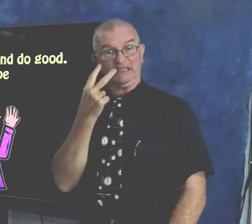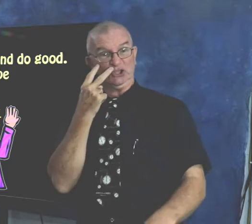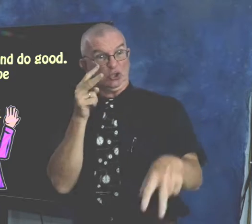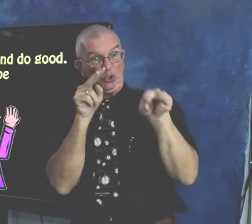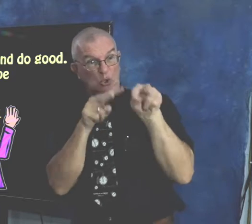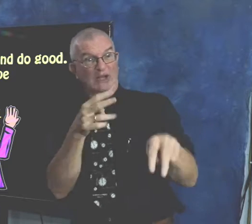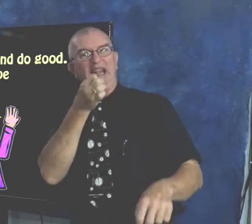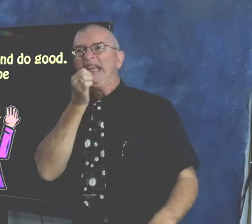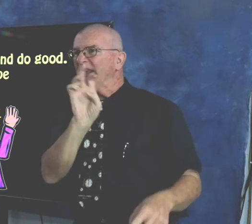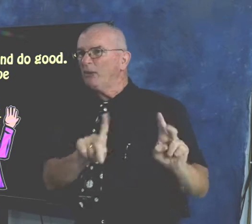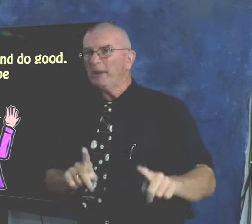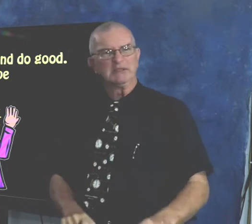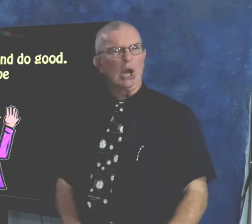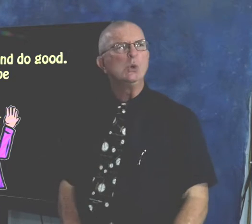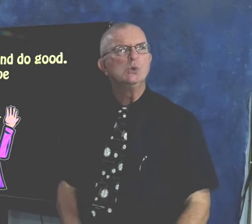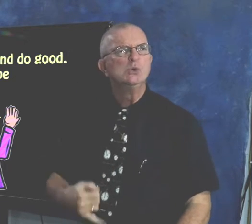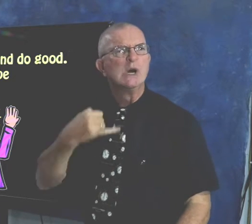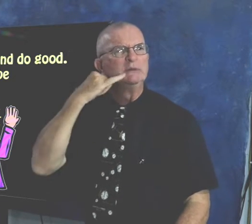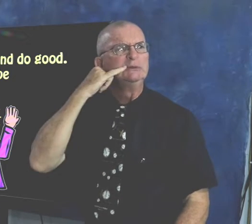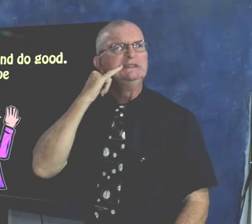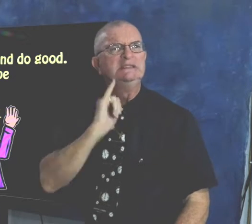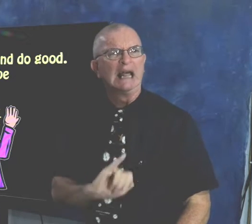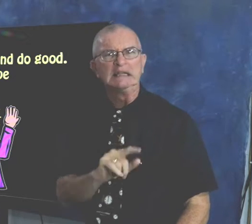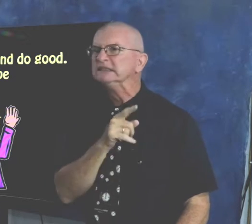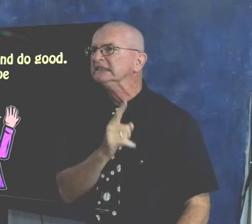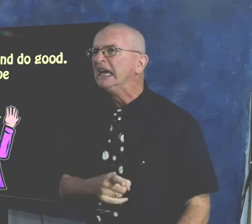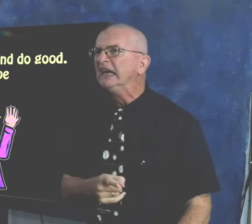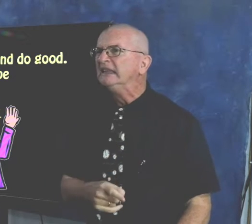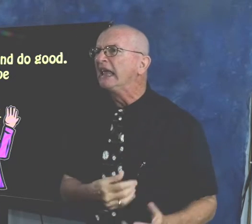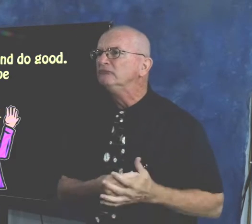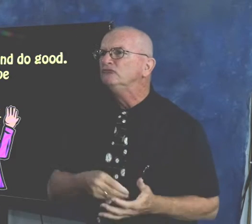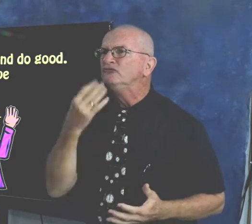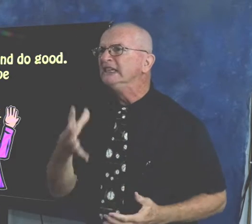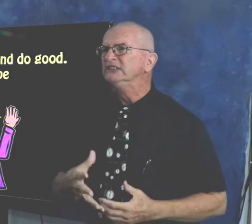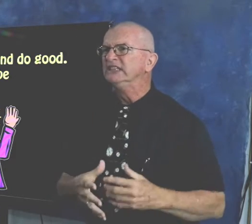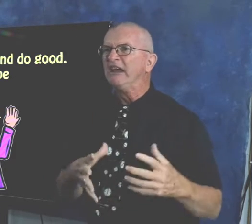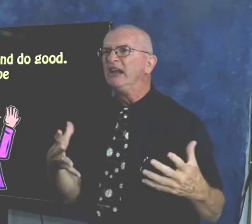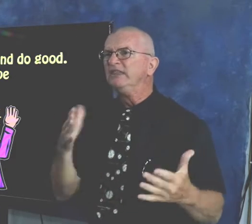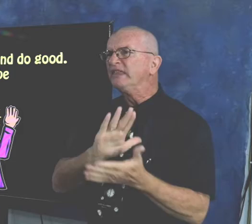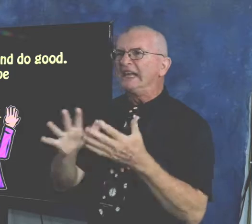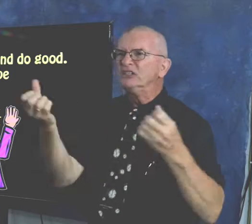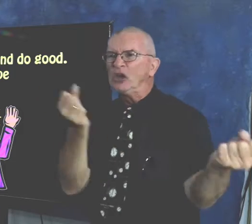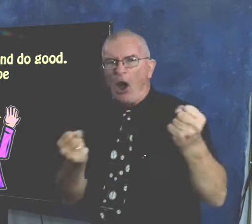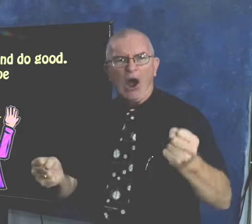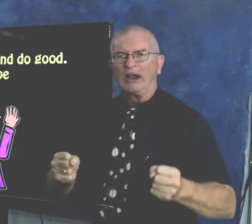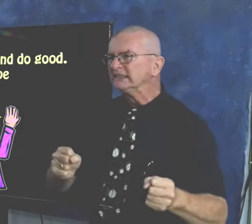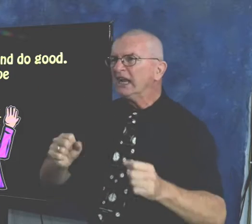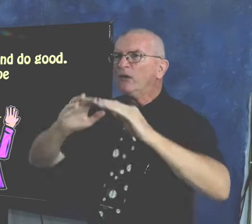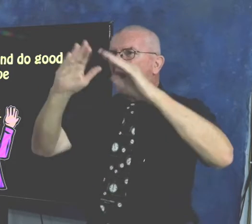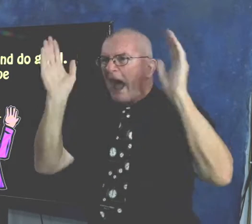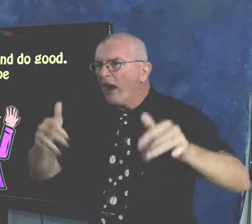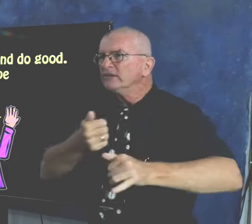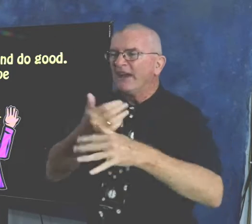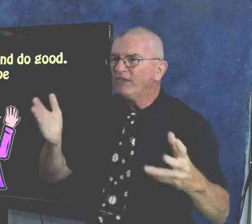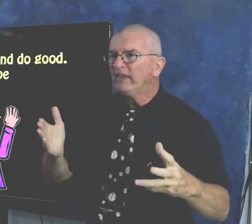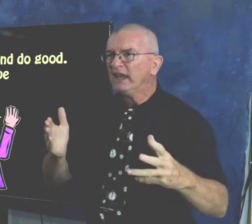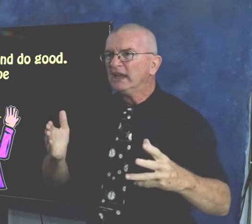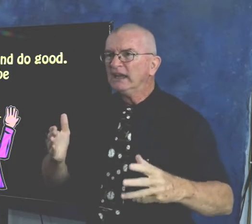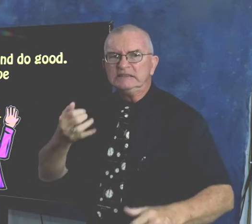That's not how we look at evil people. We get so jealous over them. They're rich, and they've got a nice car, they've got nice